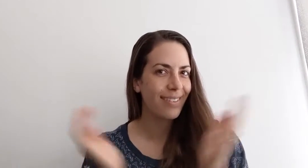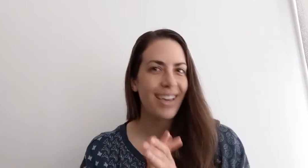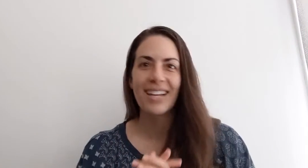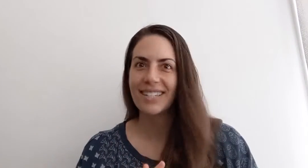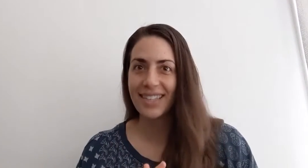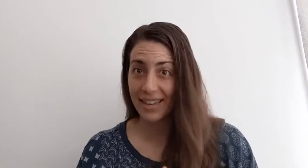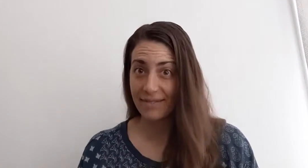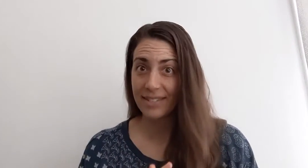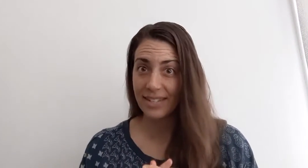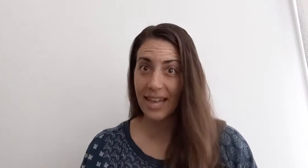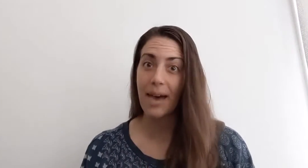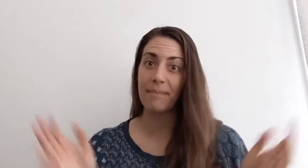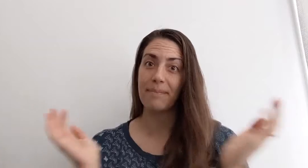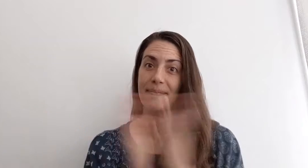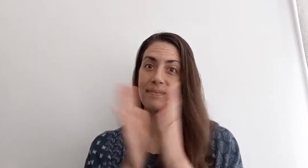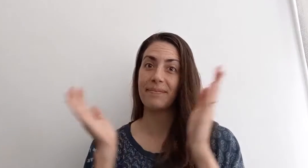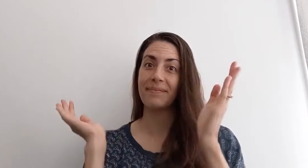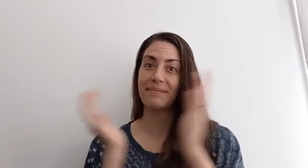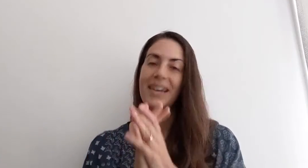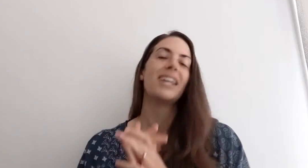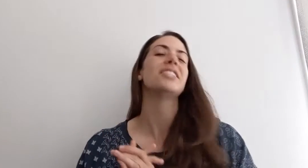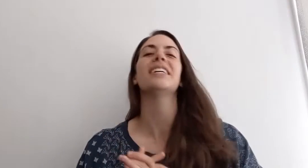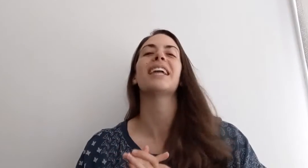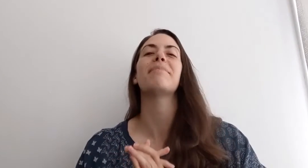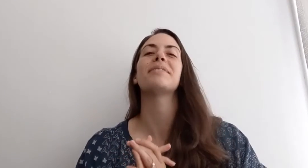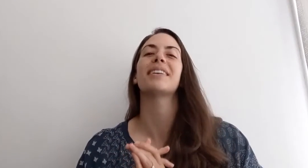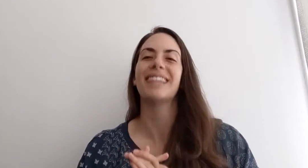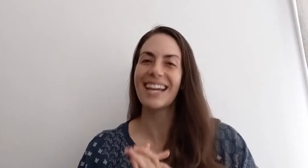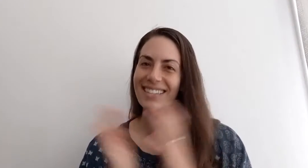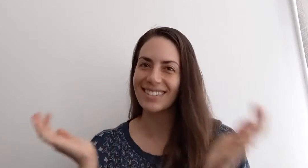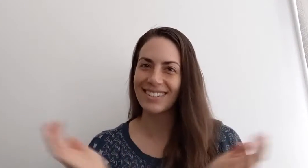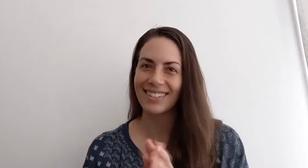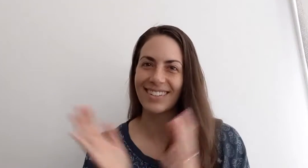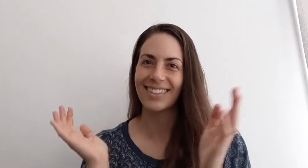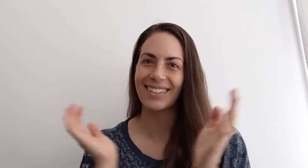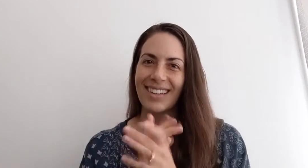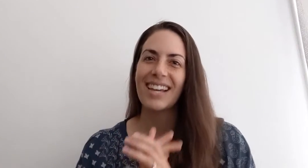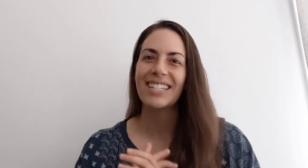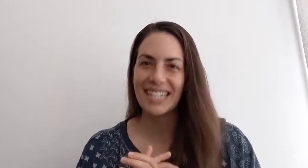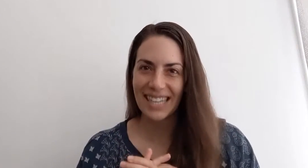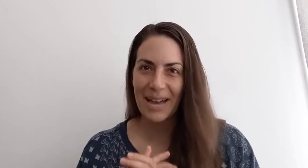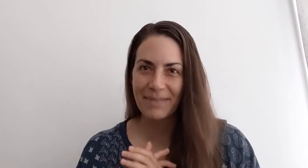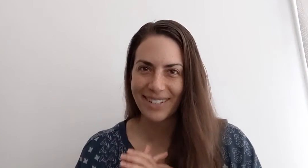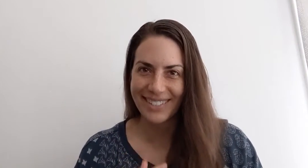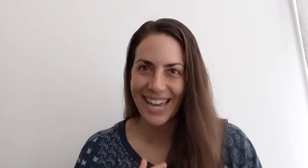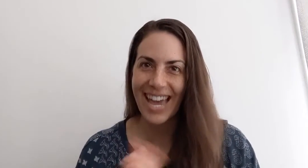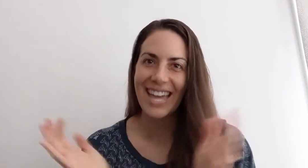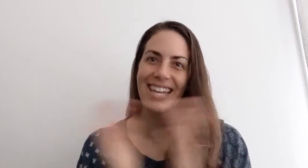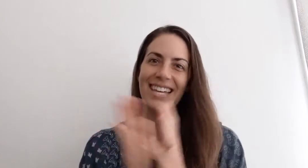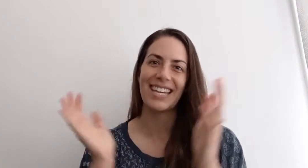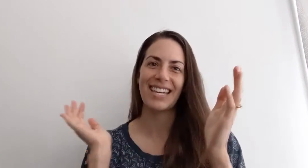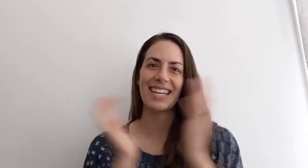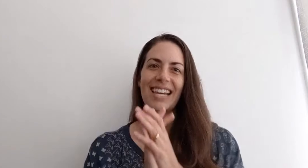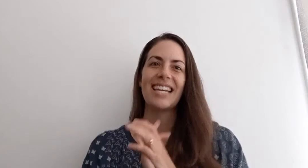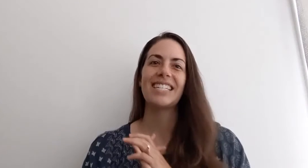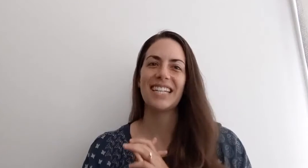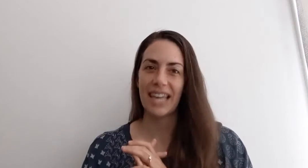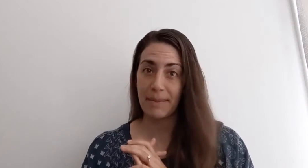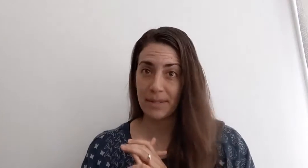she loved to clap. She clapped all night. She clapped all day. She clapped